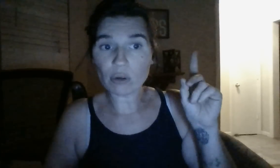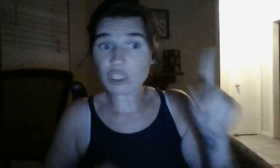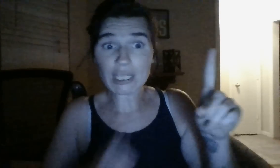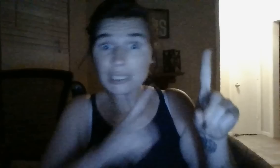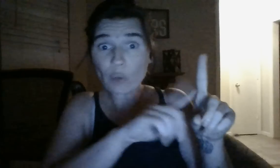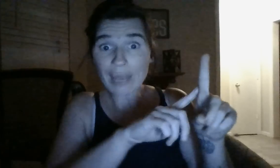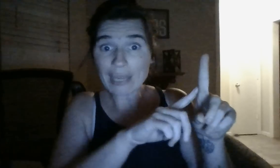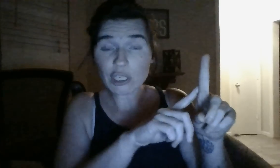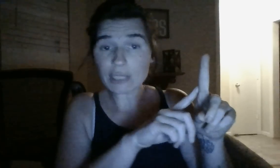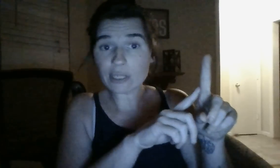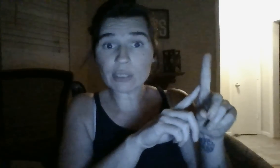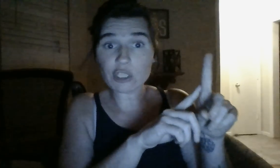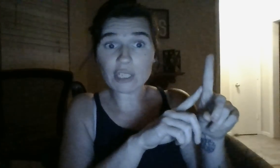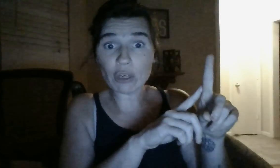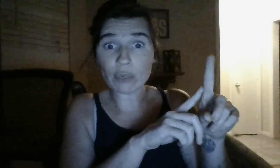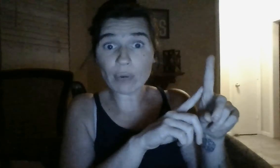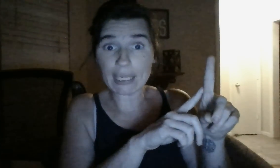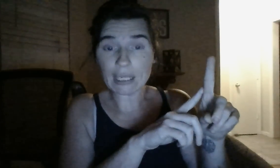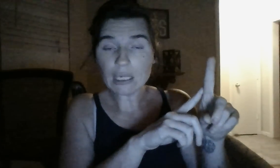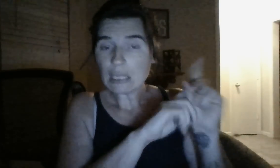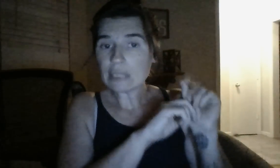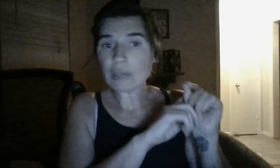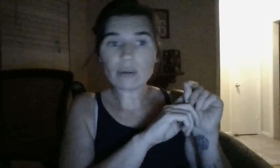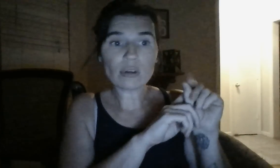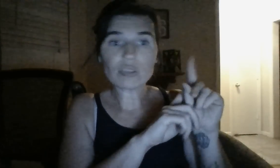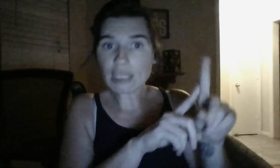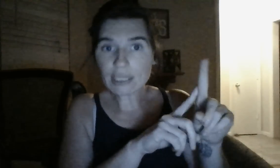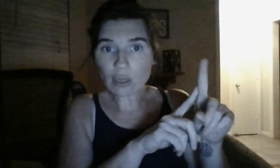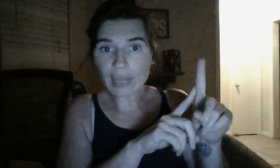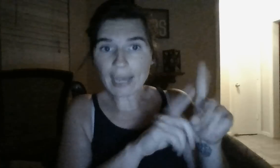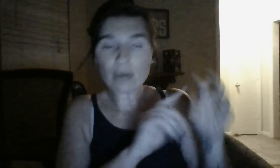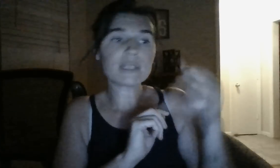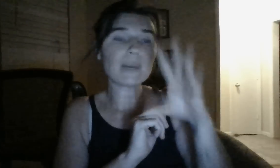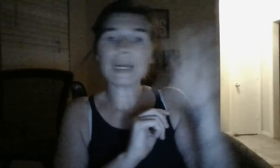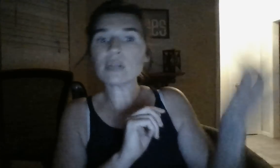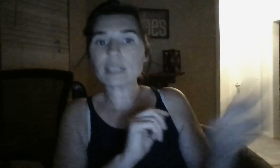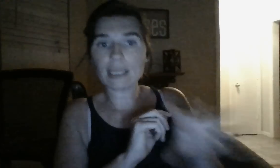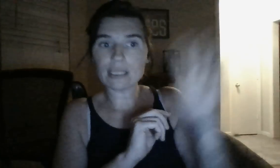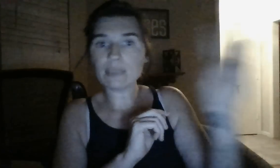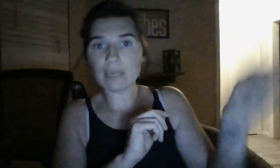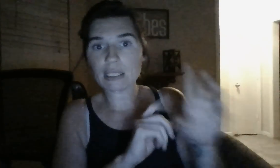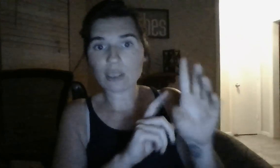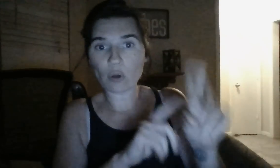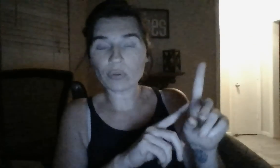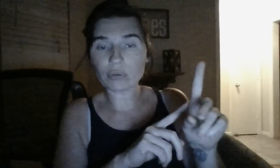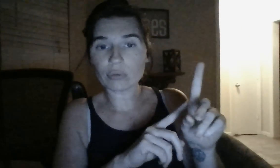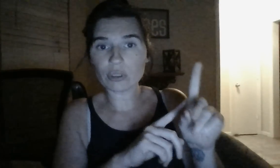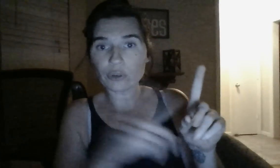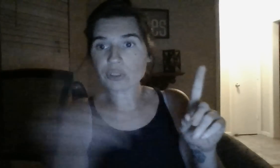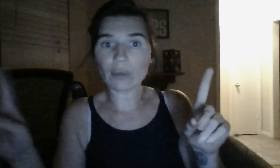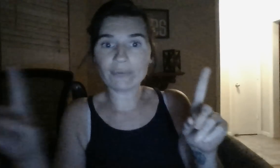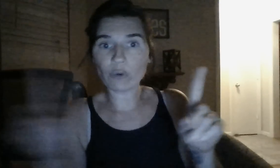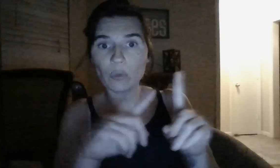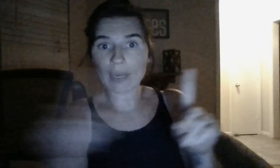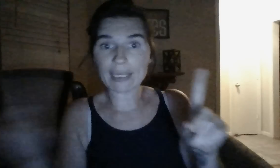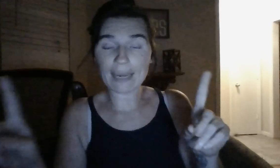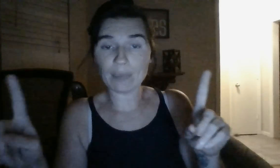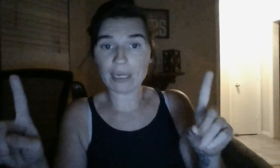I don't know if she stole that shit, too. Because, she's very greedy. So, I don't know if she stole that. Or, somebody else in this mix stole, you're stolen 401k money